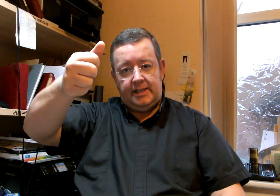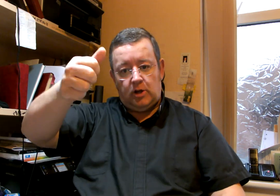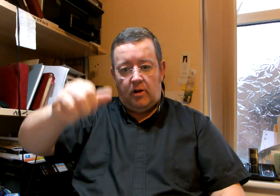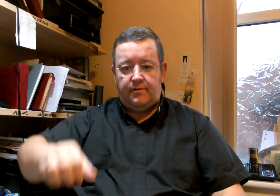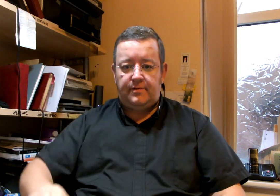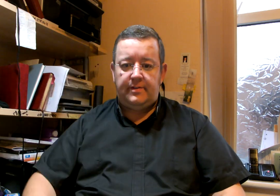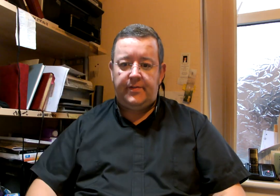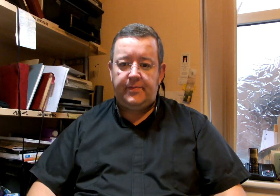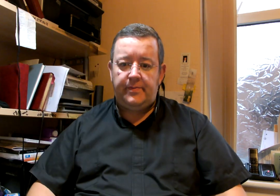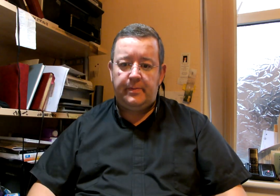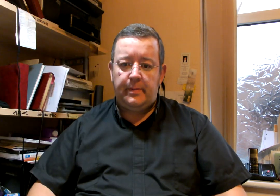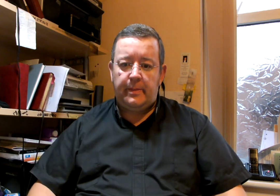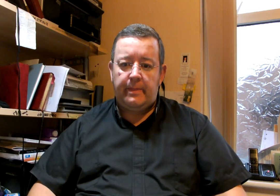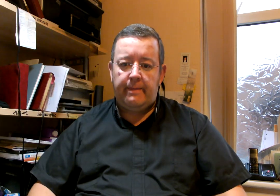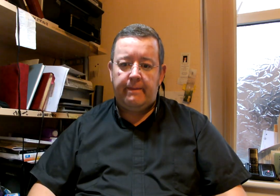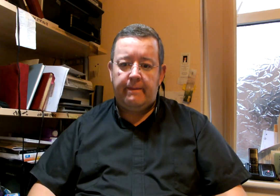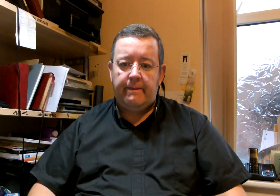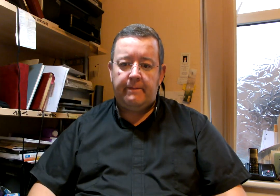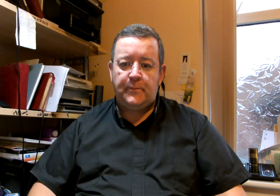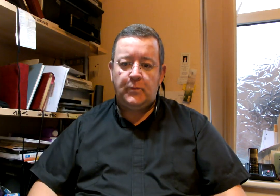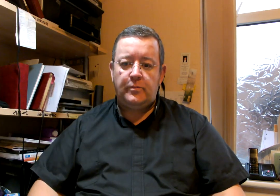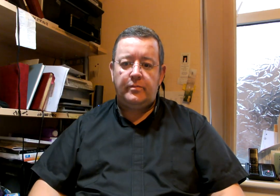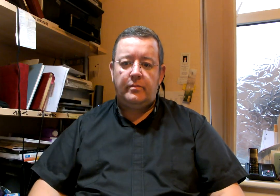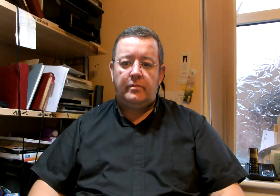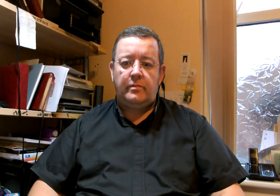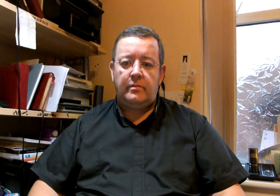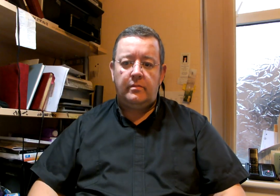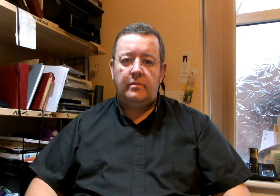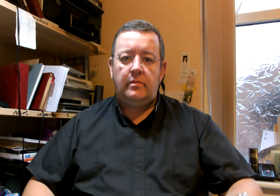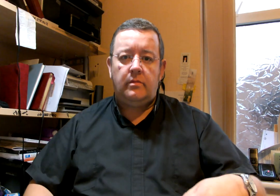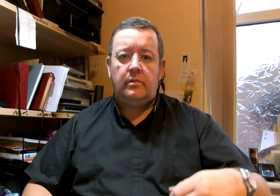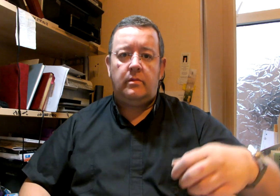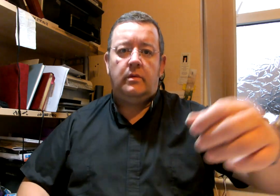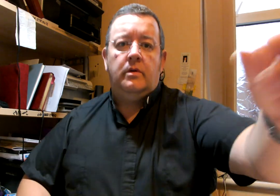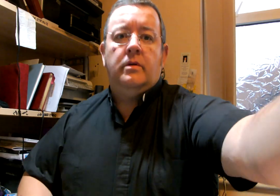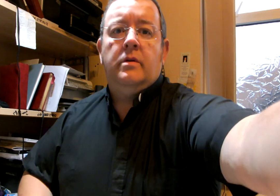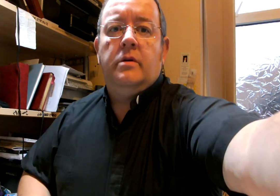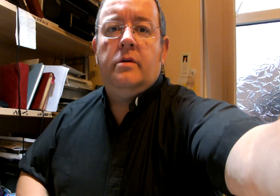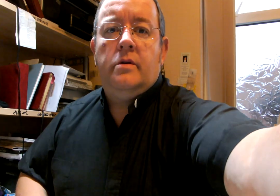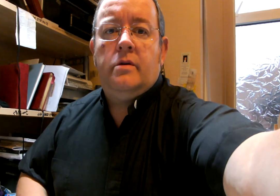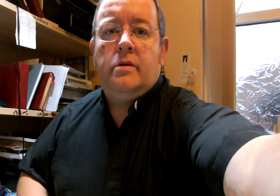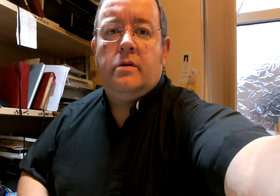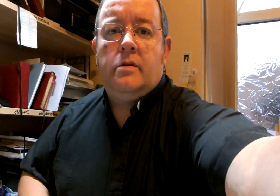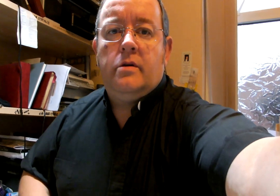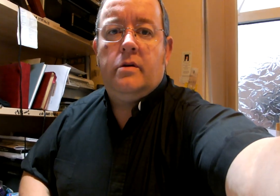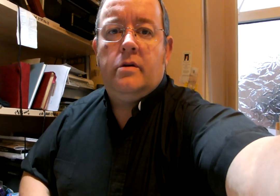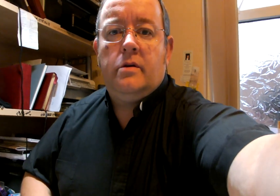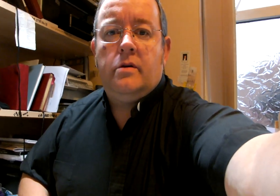off. The To To To